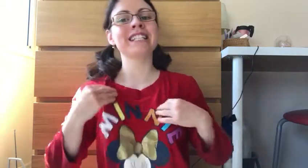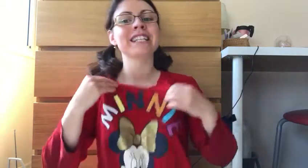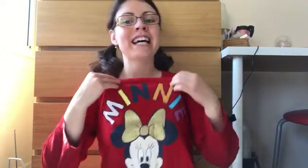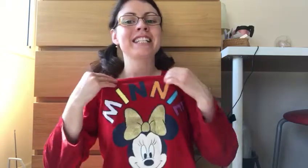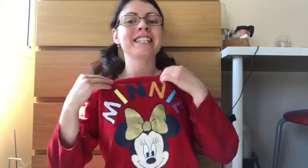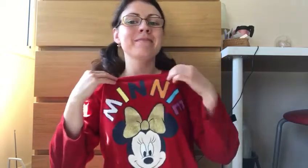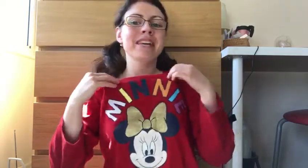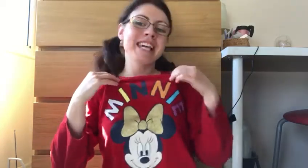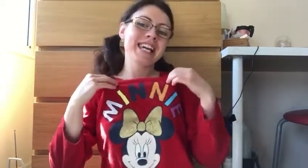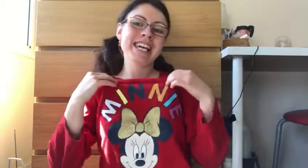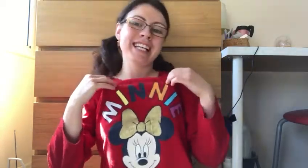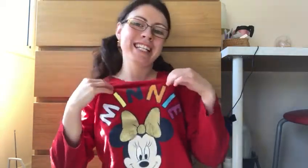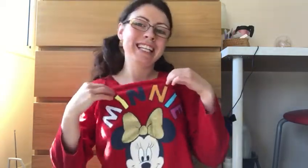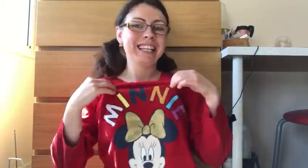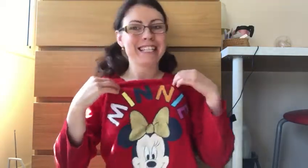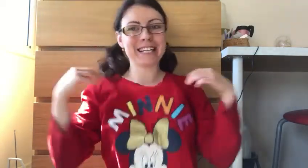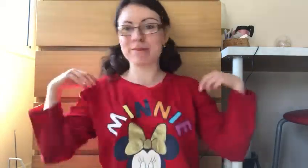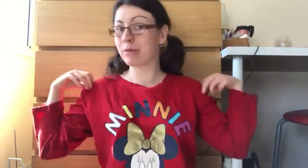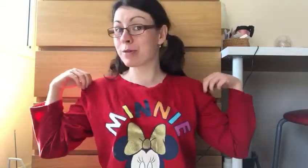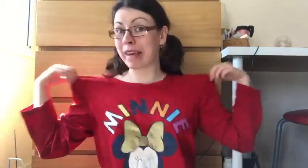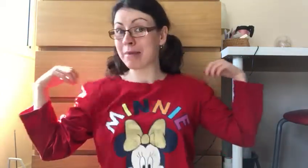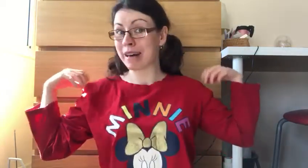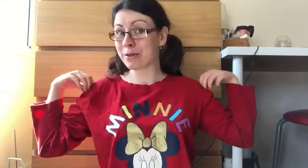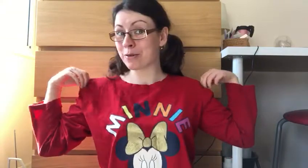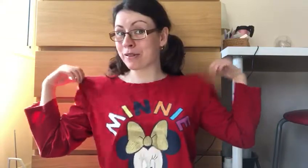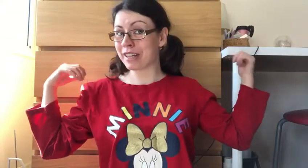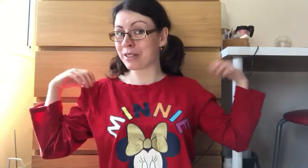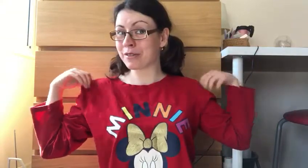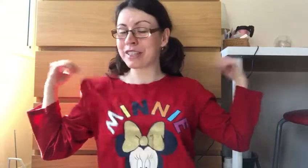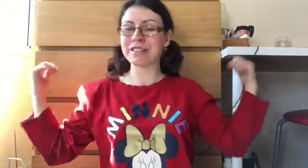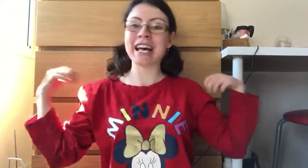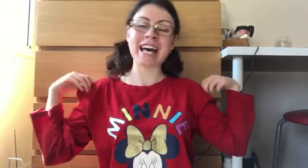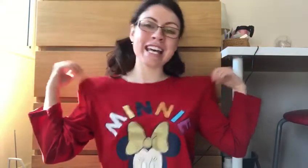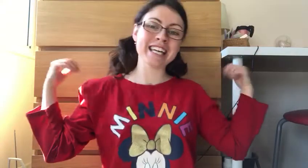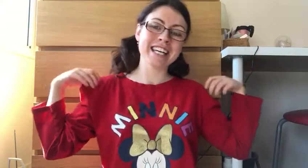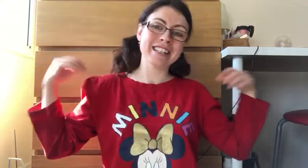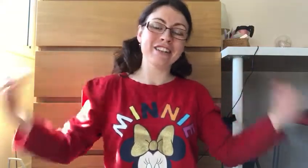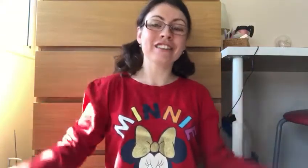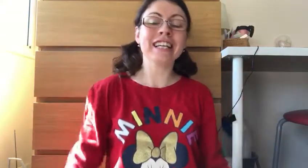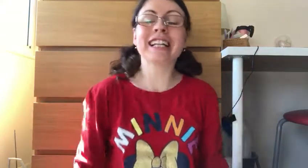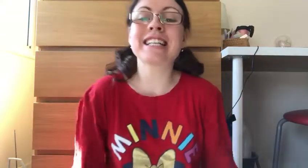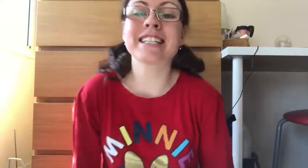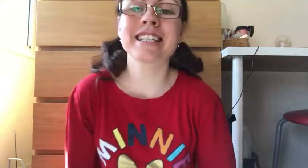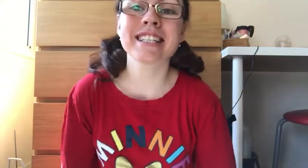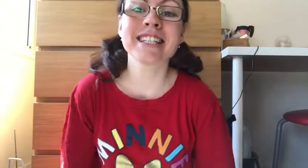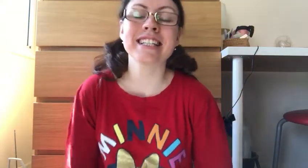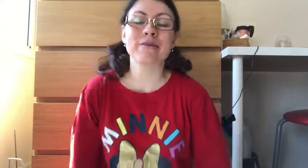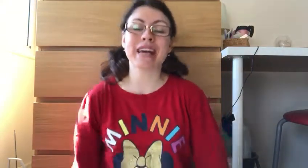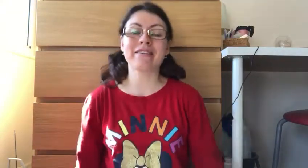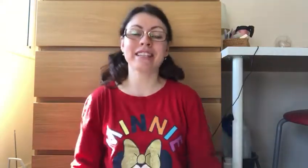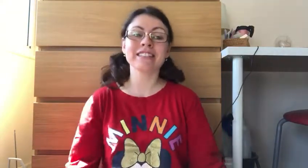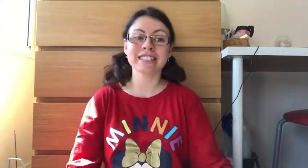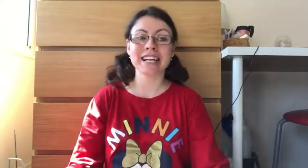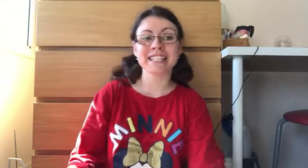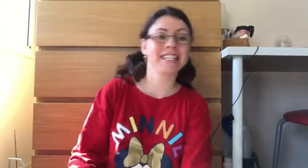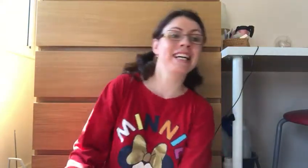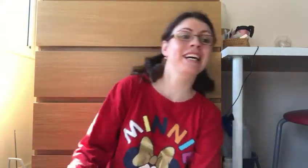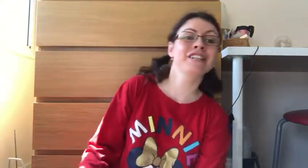and it's Minnie, last time it was Mickey Mouse with nursery today. The only classes that we haven't looked at are